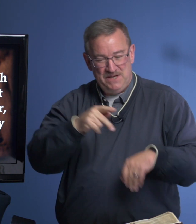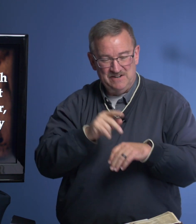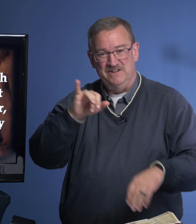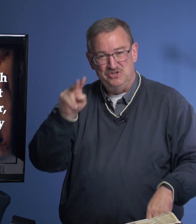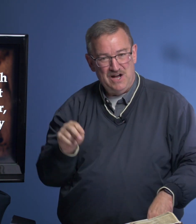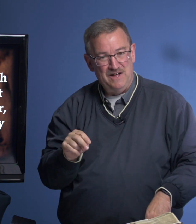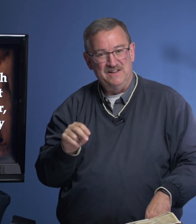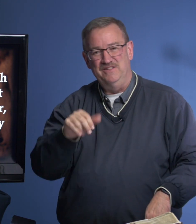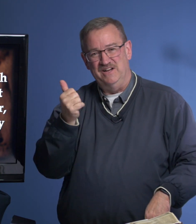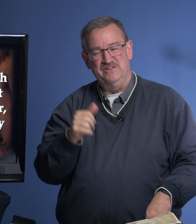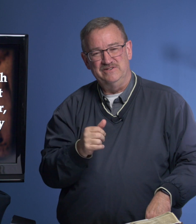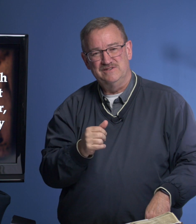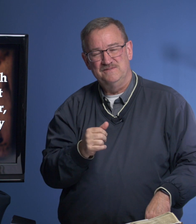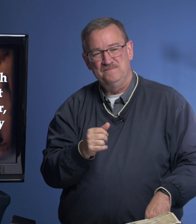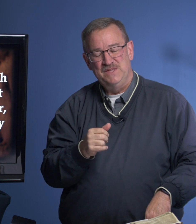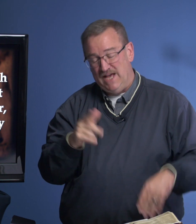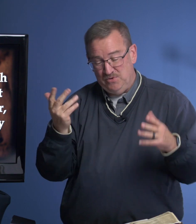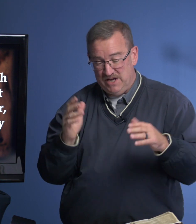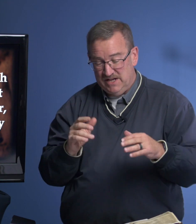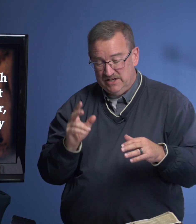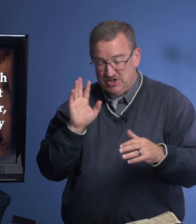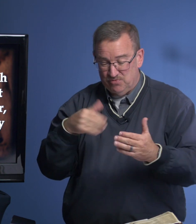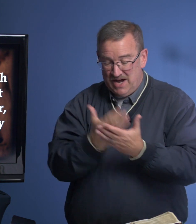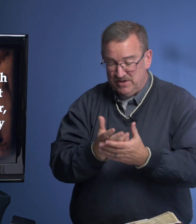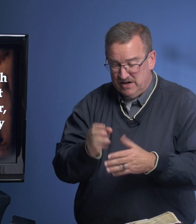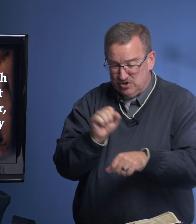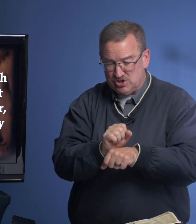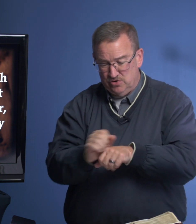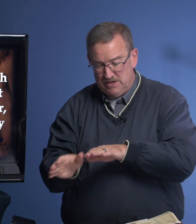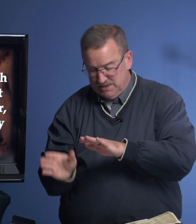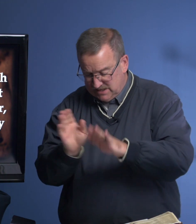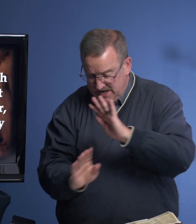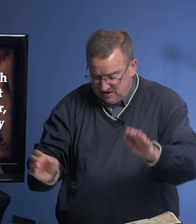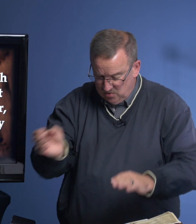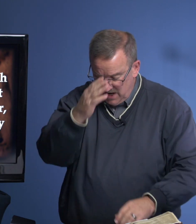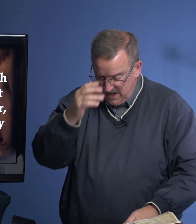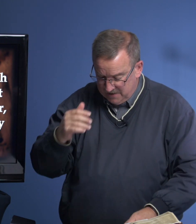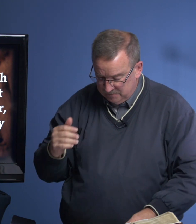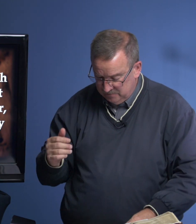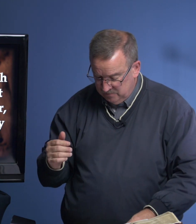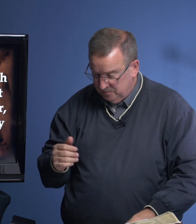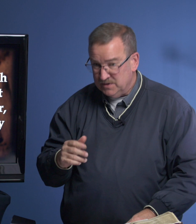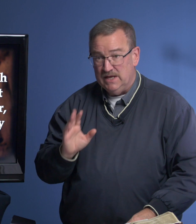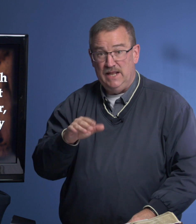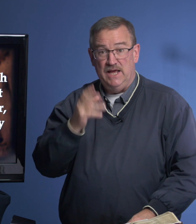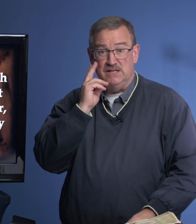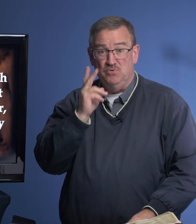Peter and John and the others. Anyway, she arrived there, and the stone had been taken away. And I want